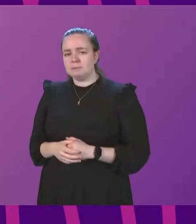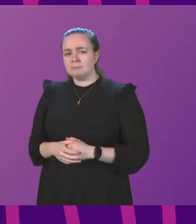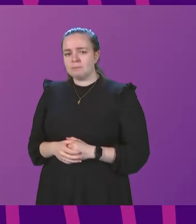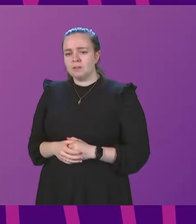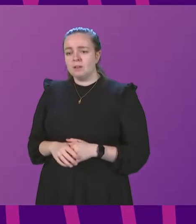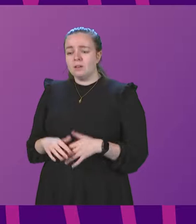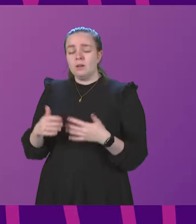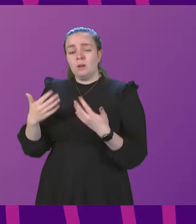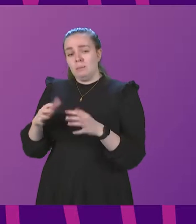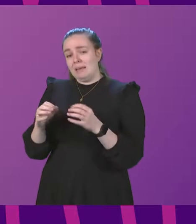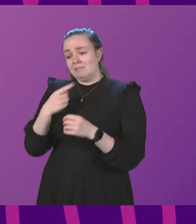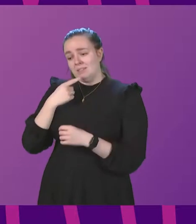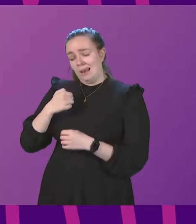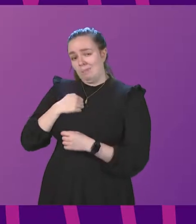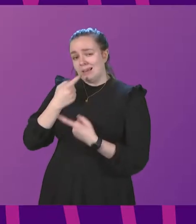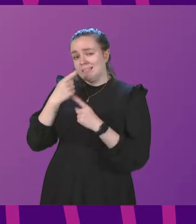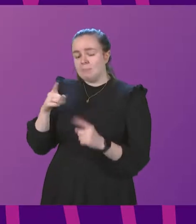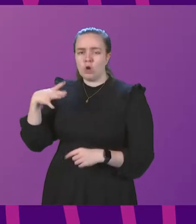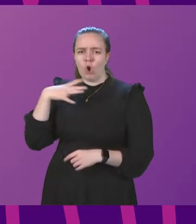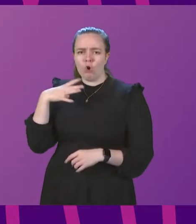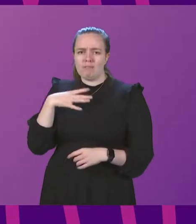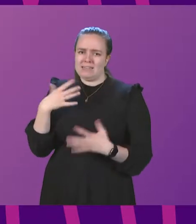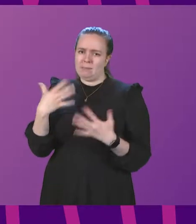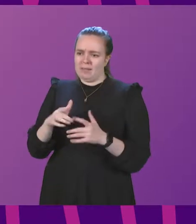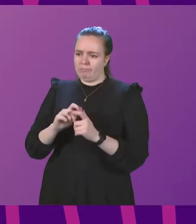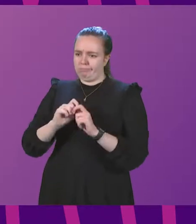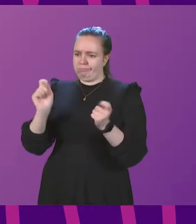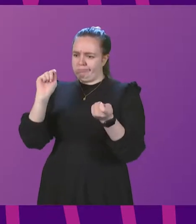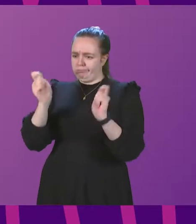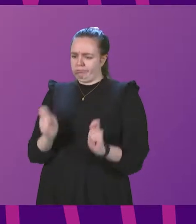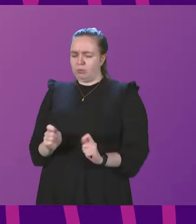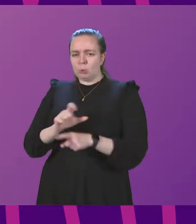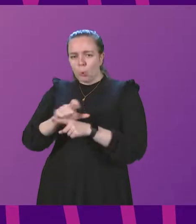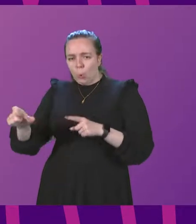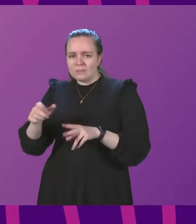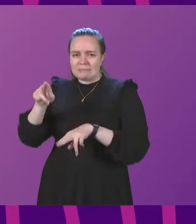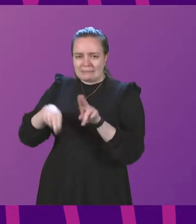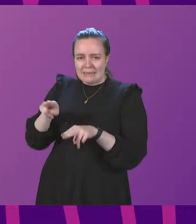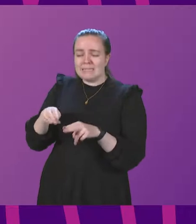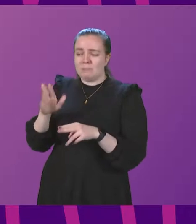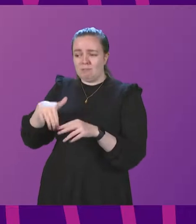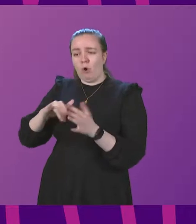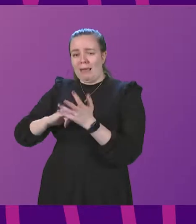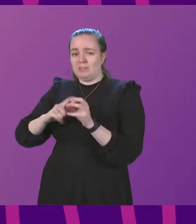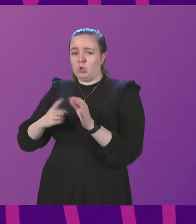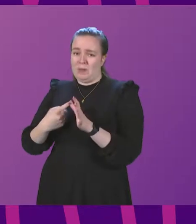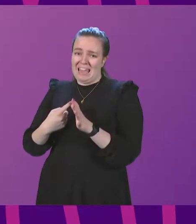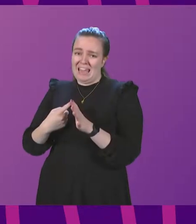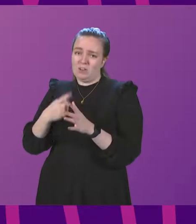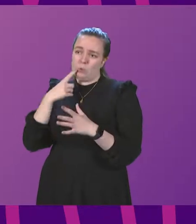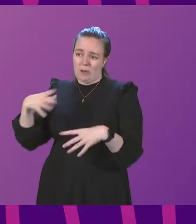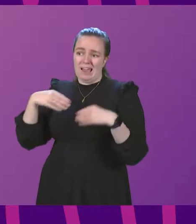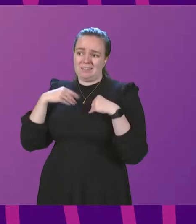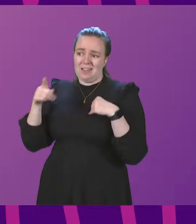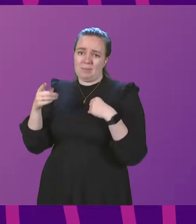As I mentioned in my statement, there have been already significant modifications to courses and assessments that have been made by the SQA to take account of disruption